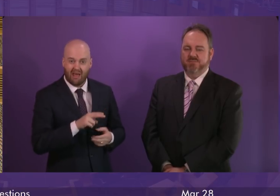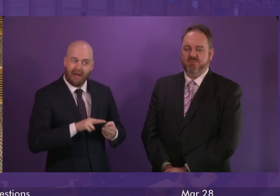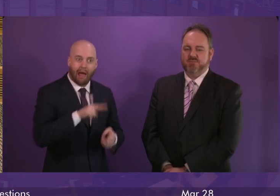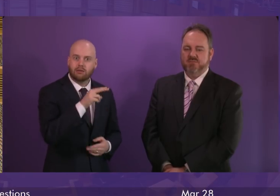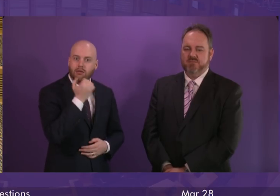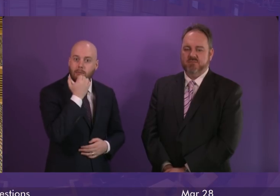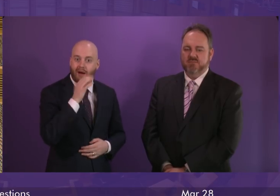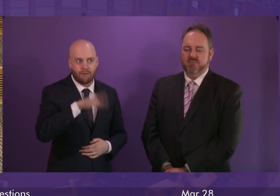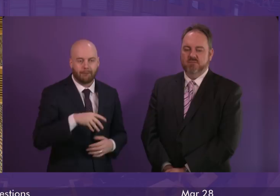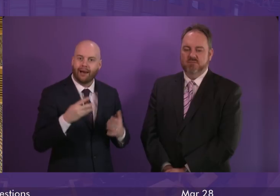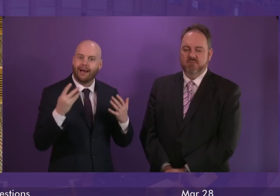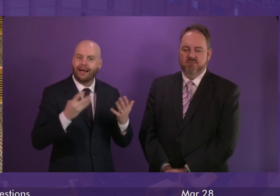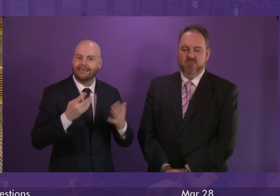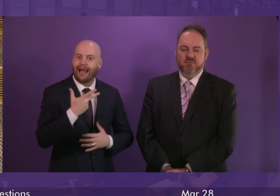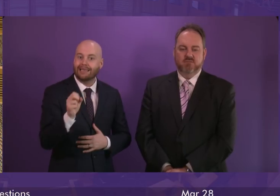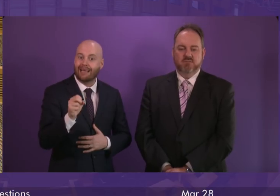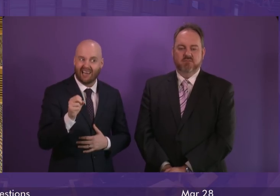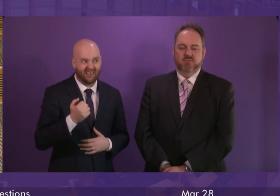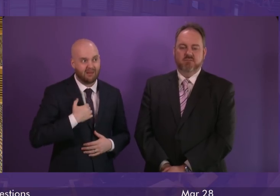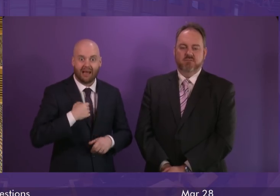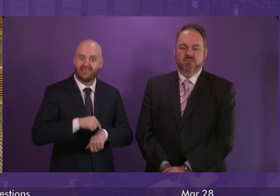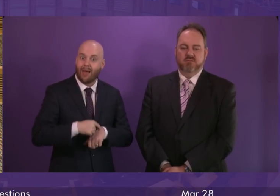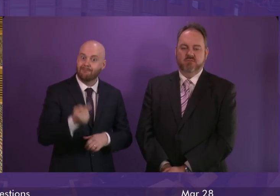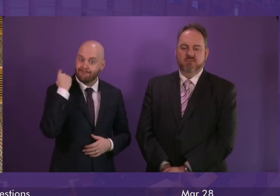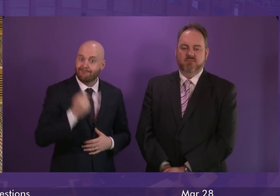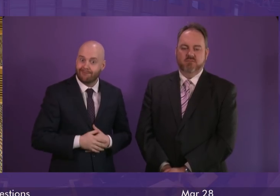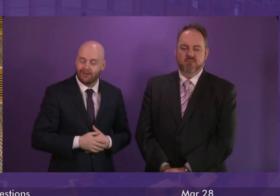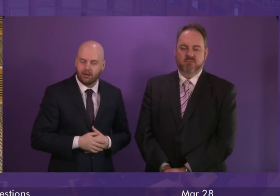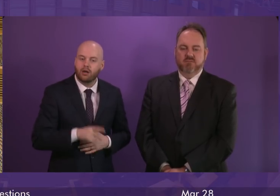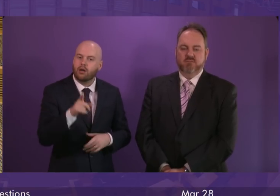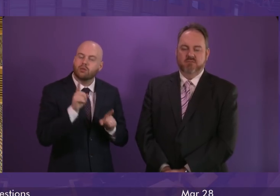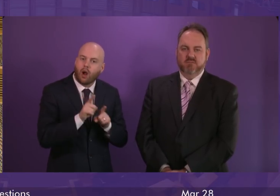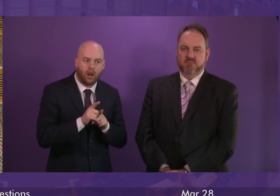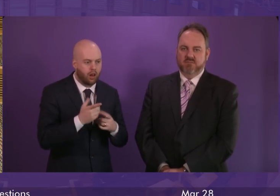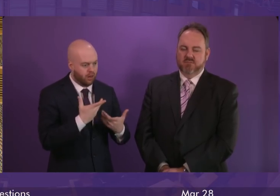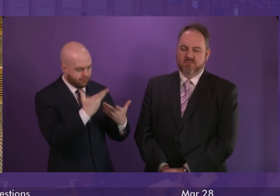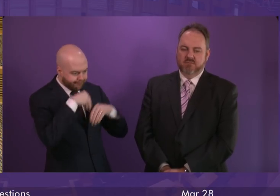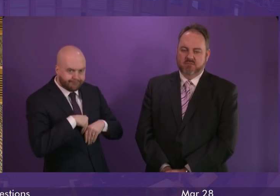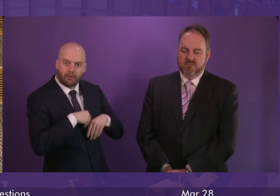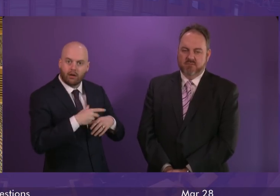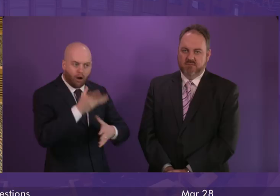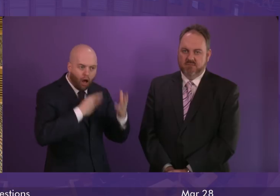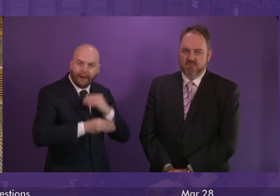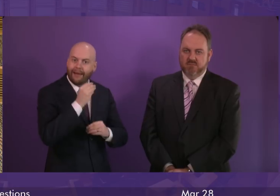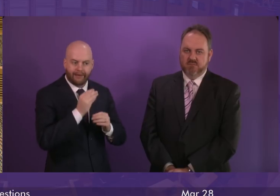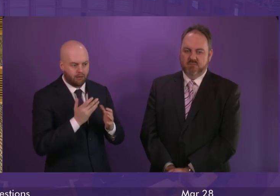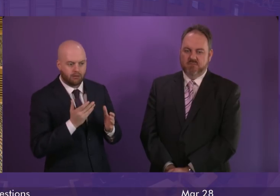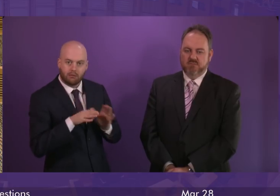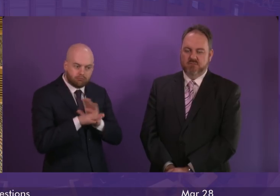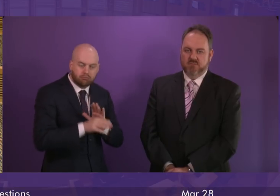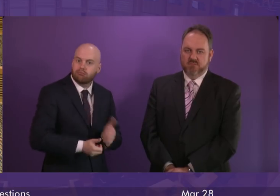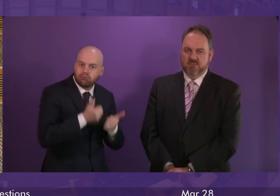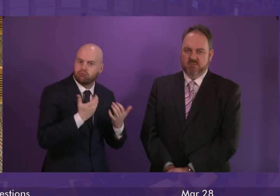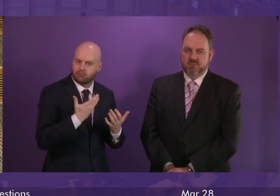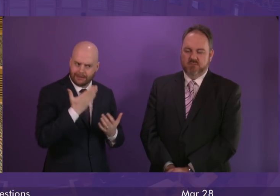was when I was still at primary school. We also see attainment in our schools increasing and we are seeing the